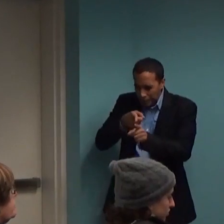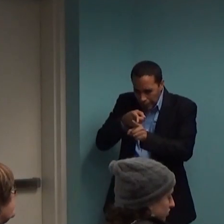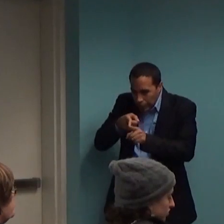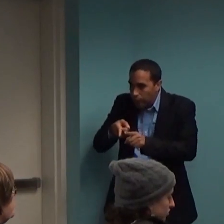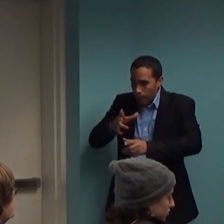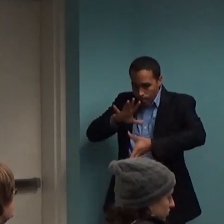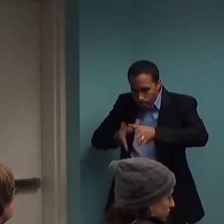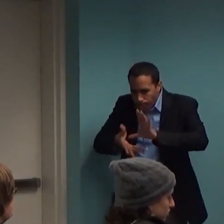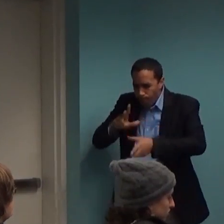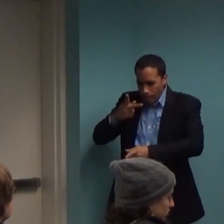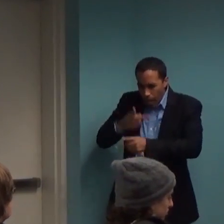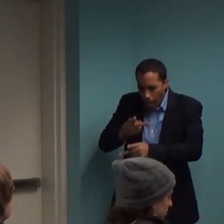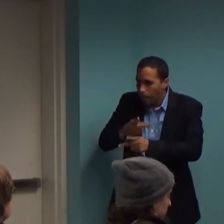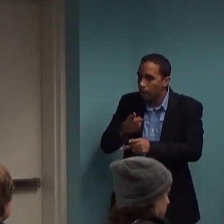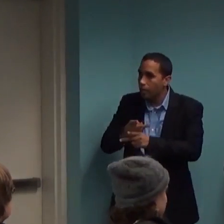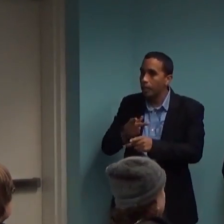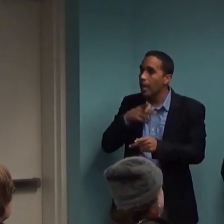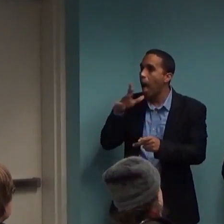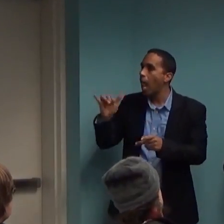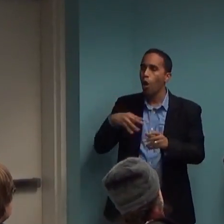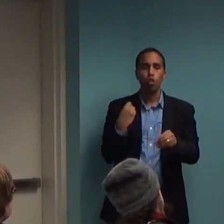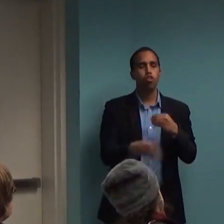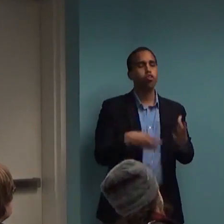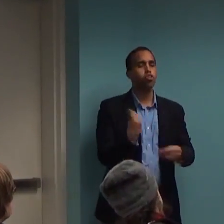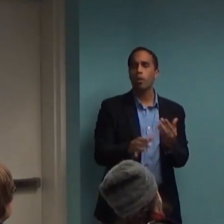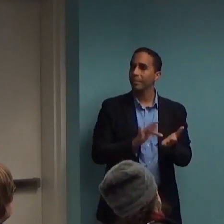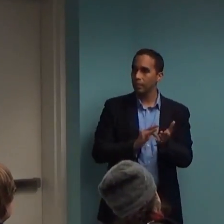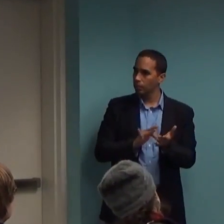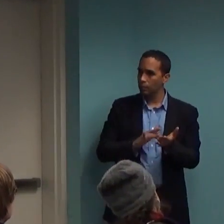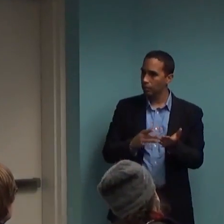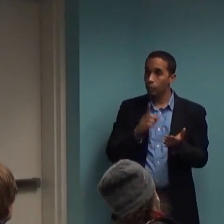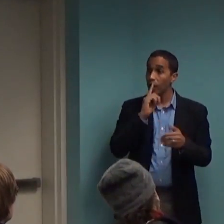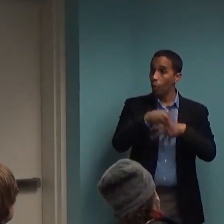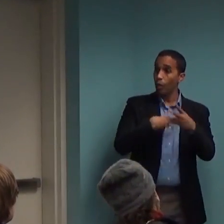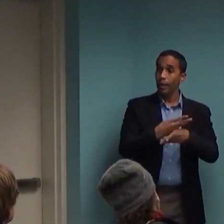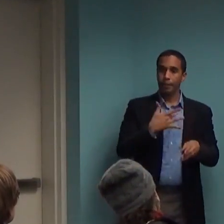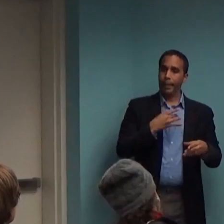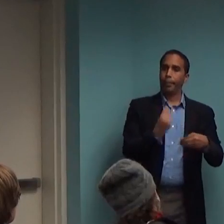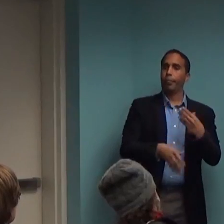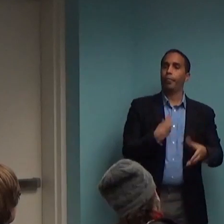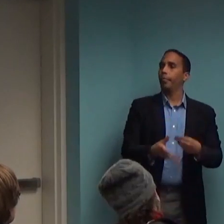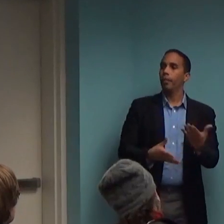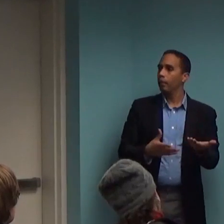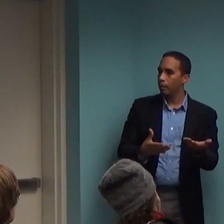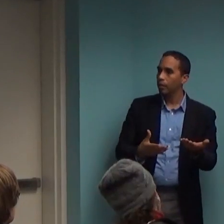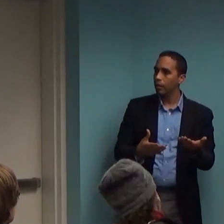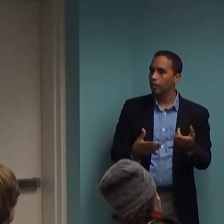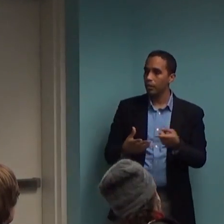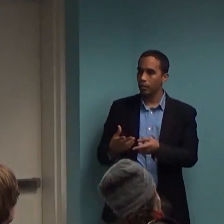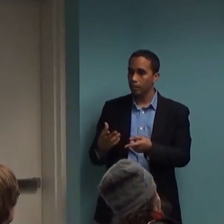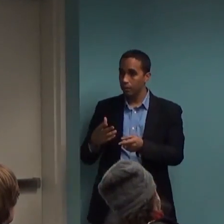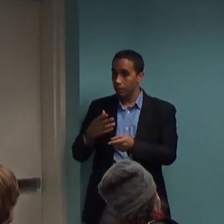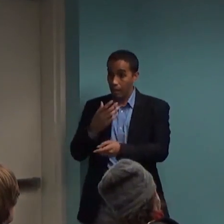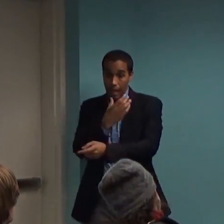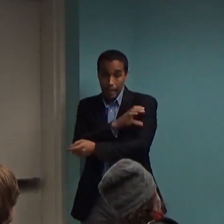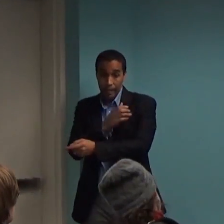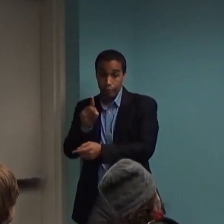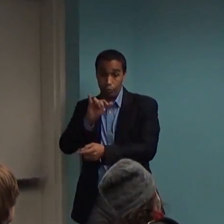point you're making. It is, exactly. Yeah, it is exactly. Well, that and also, so the point that was made to me was that there needs to be an